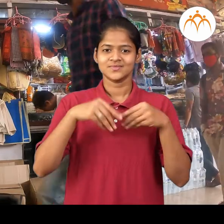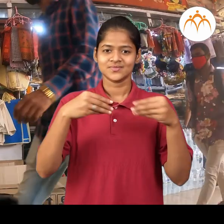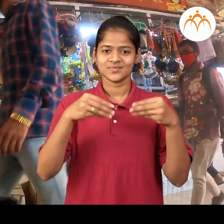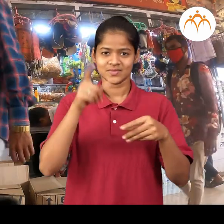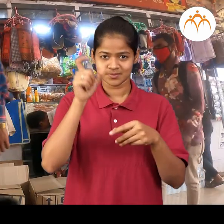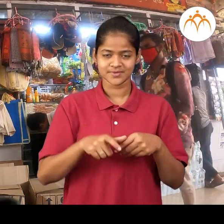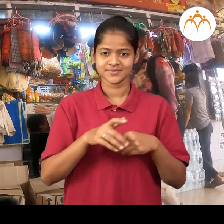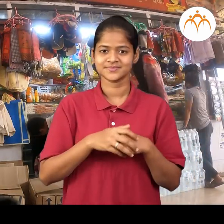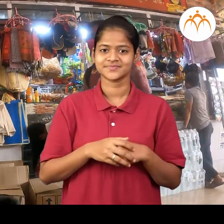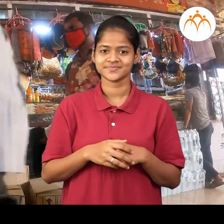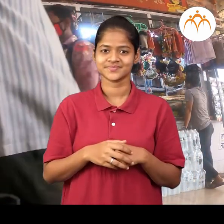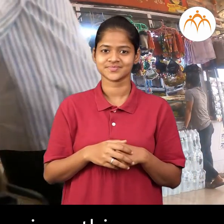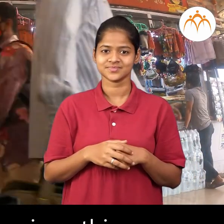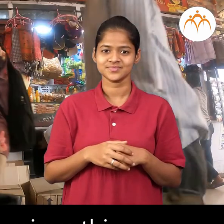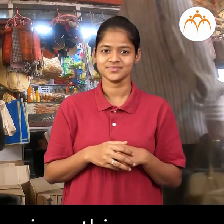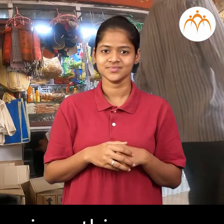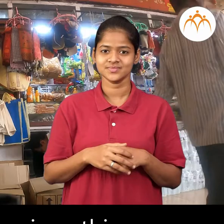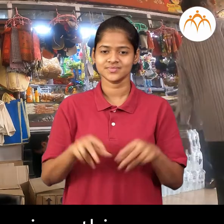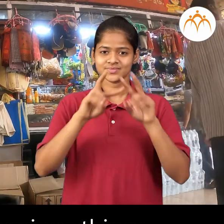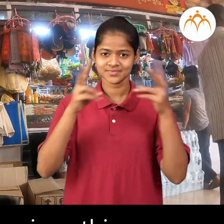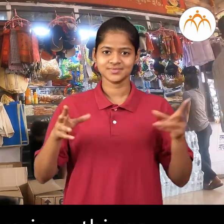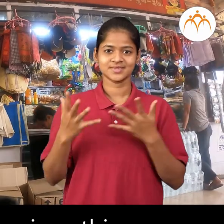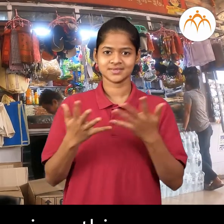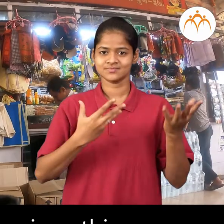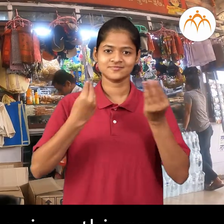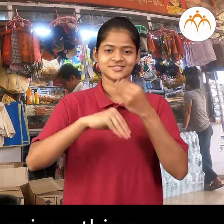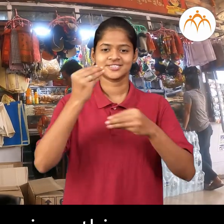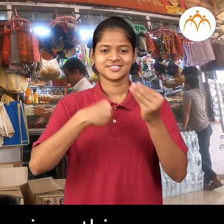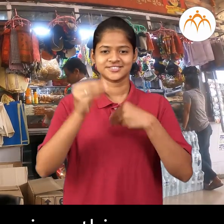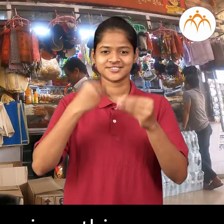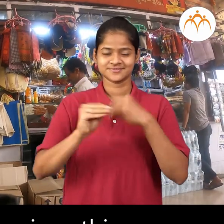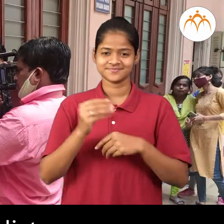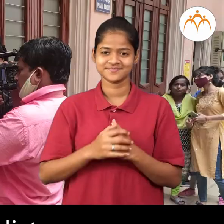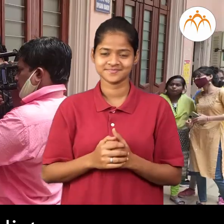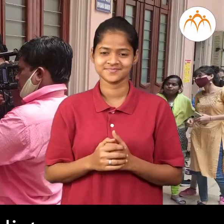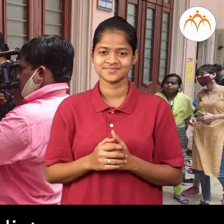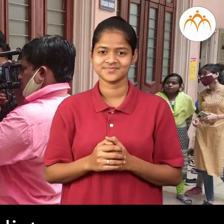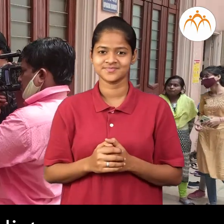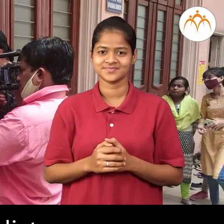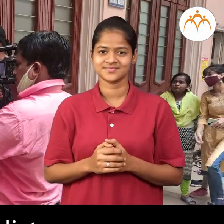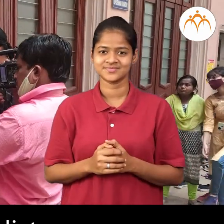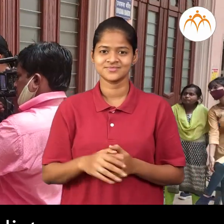Shopkeeper, shopkeeper sells various things. Journalist,